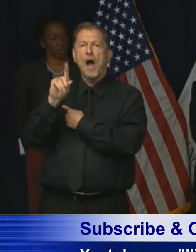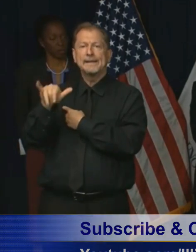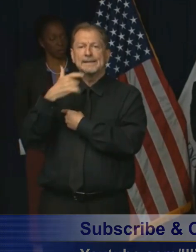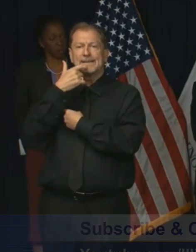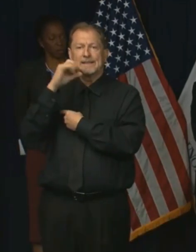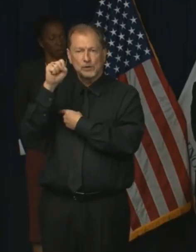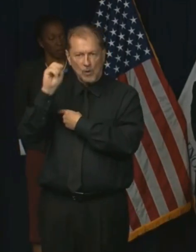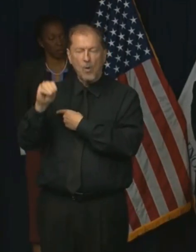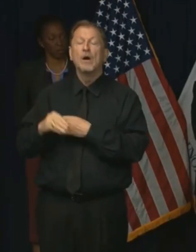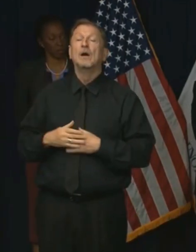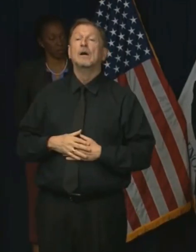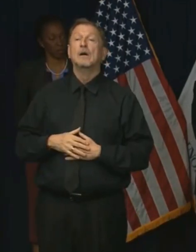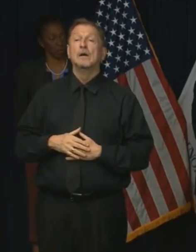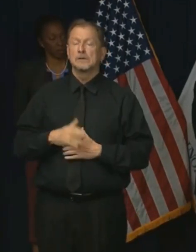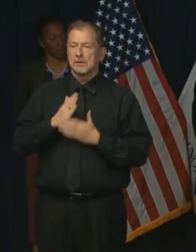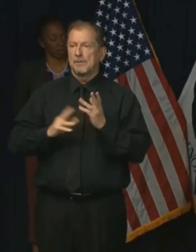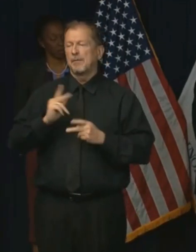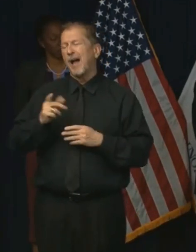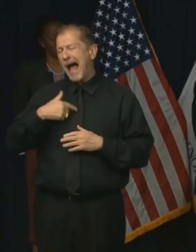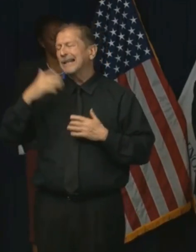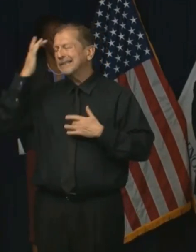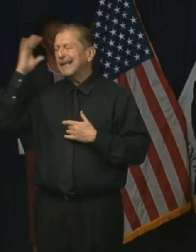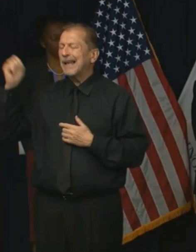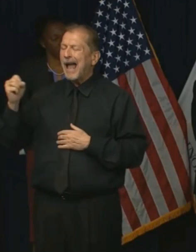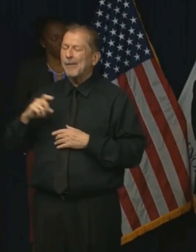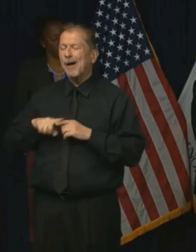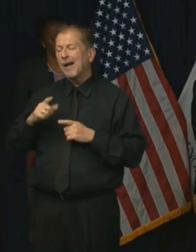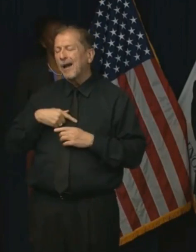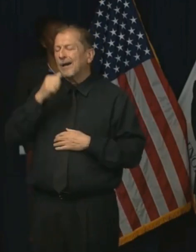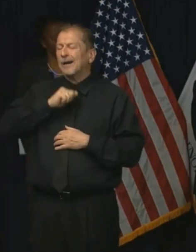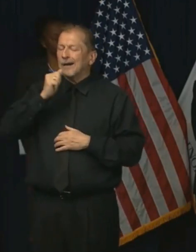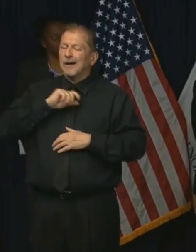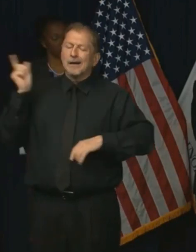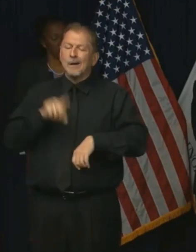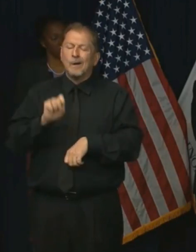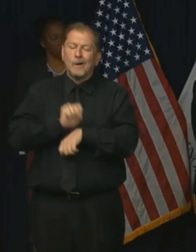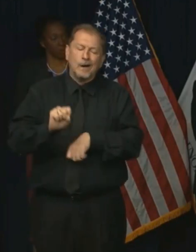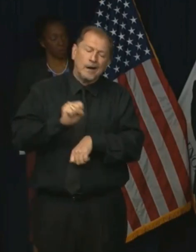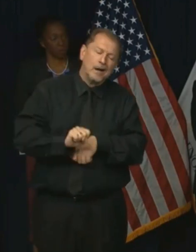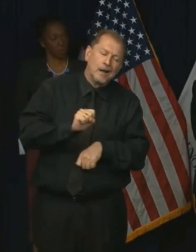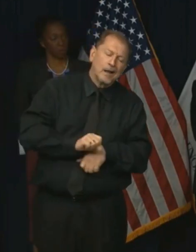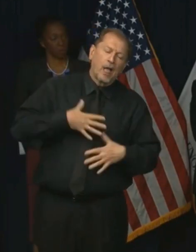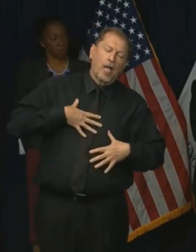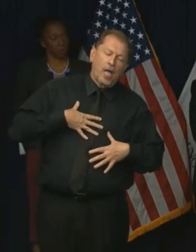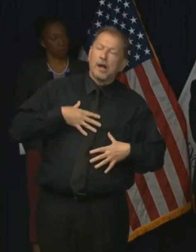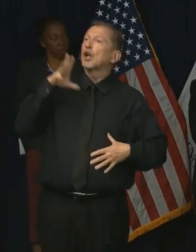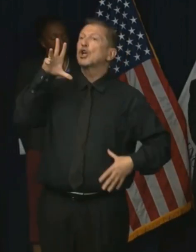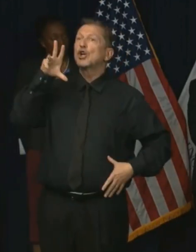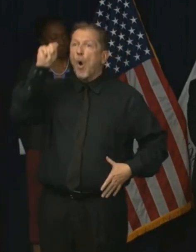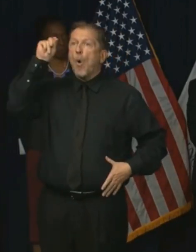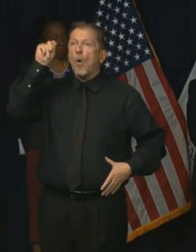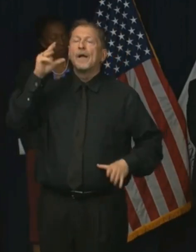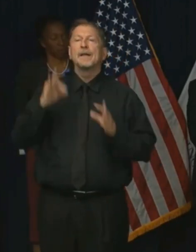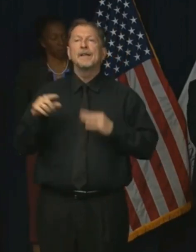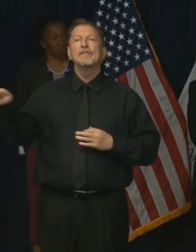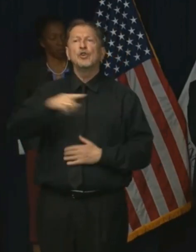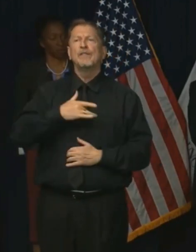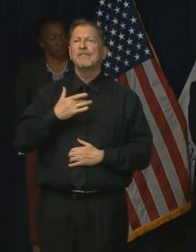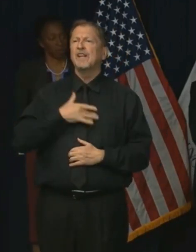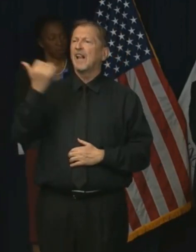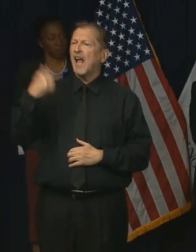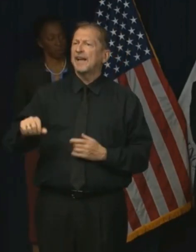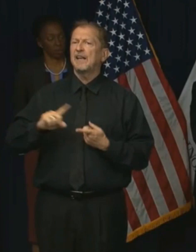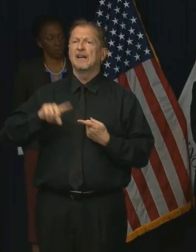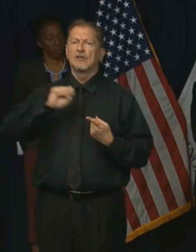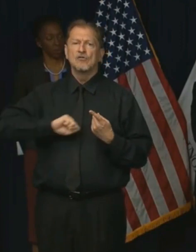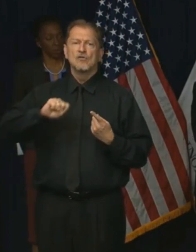out that are trying to tough it out and go to work sick. That is the wrong thing to do in this time. If you've got any of the signs, a cough,